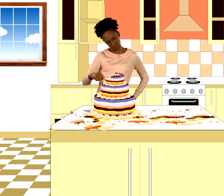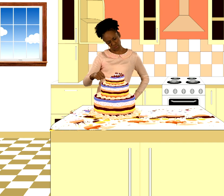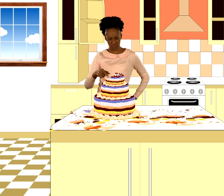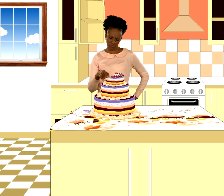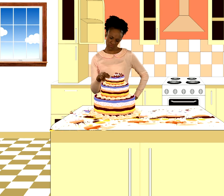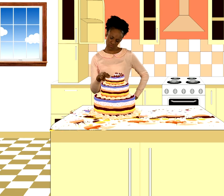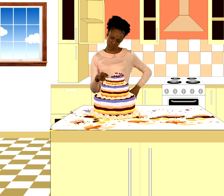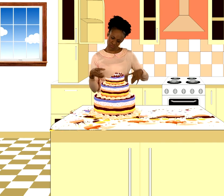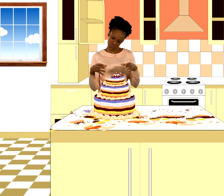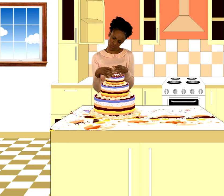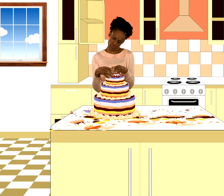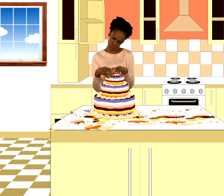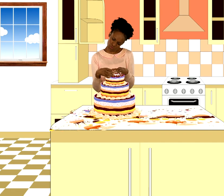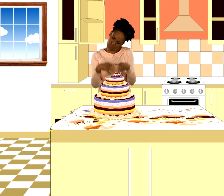But not quite as much as I'd like